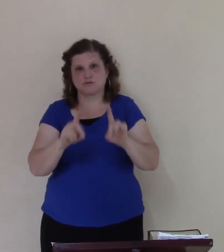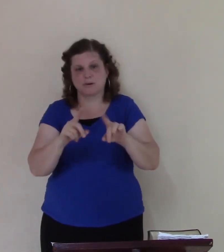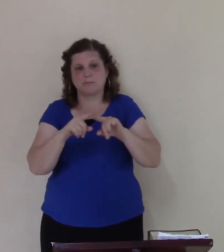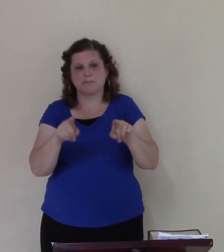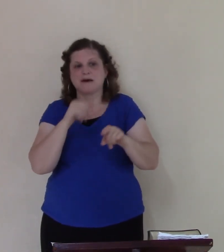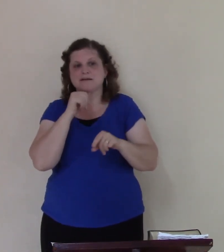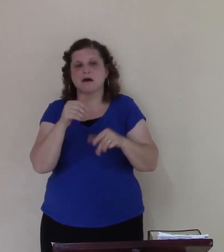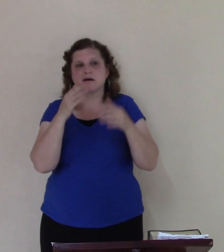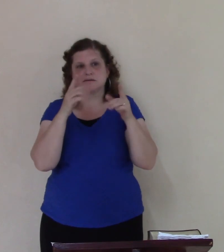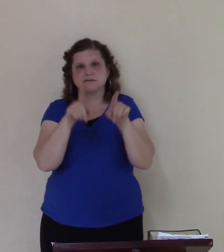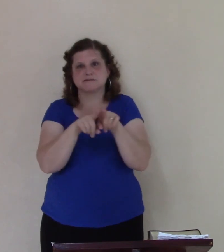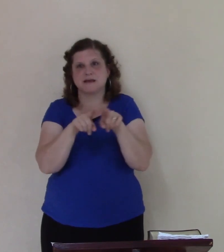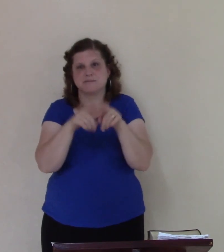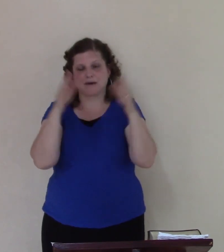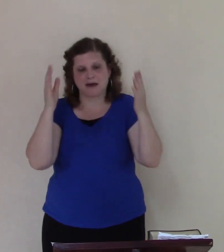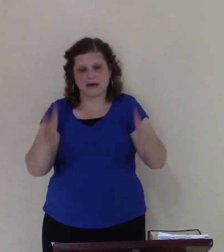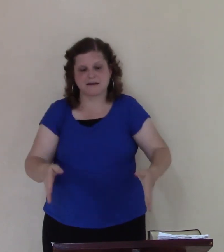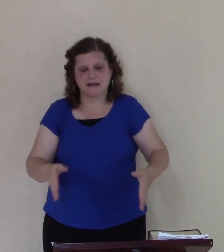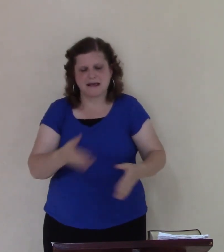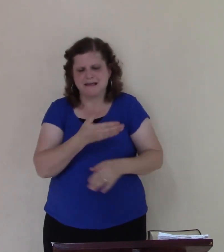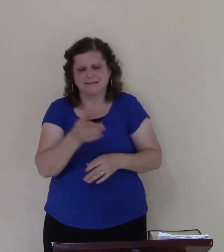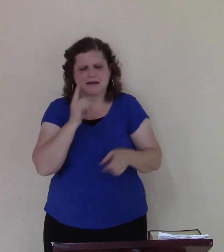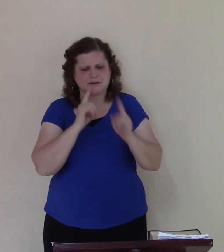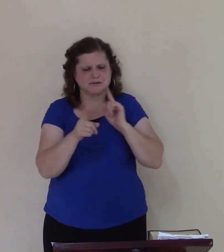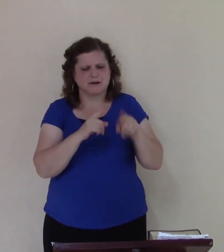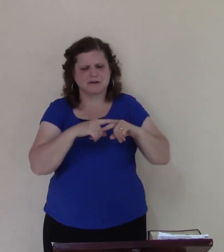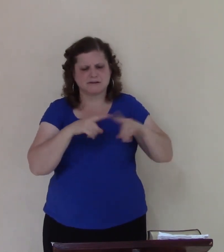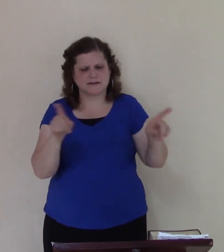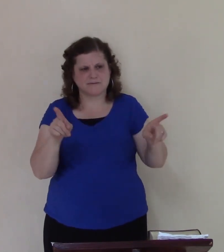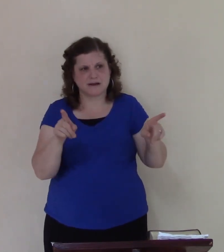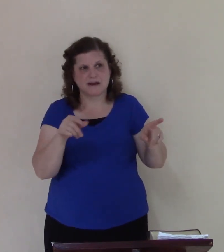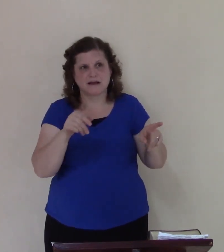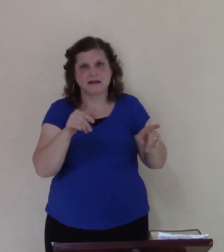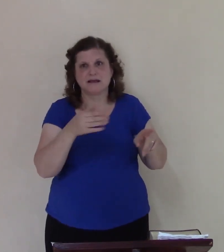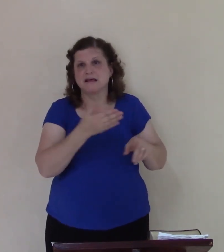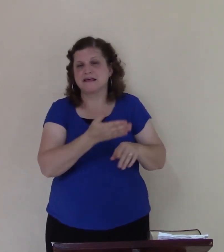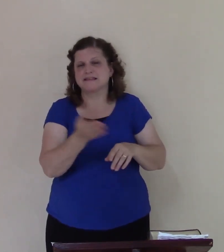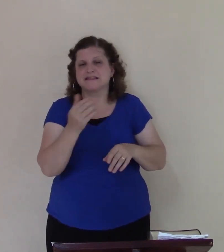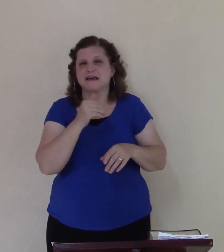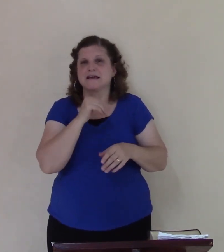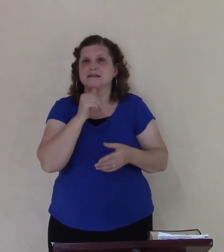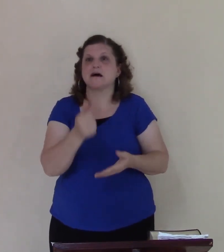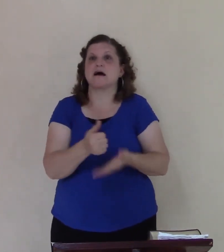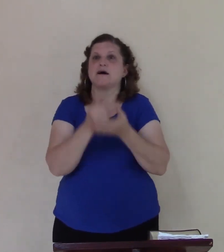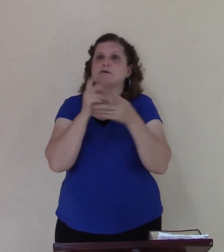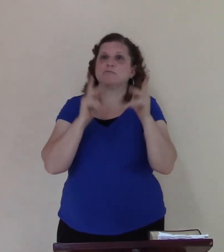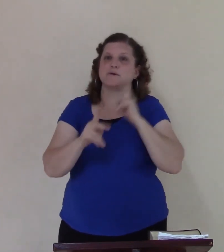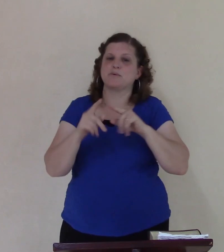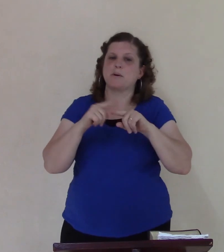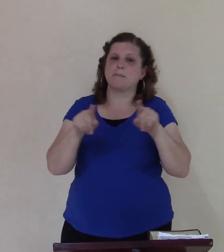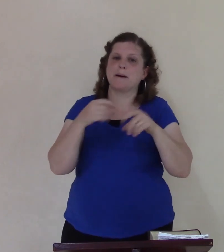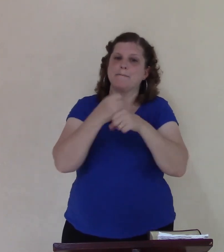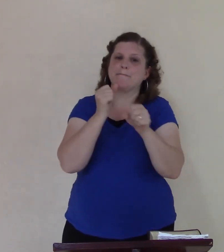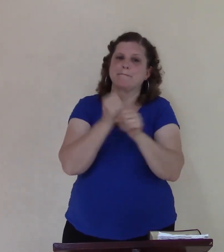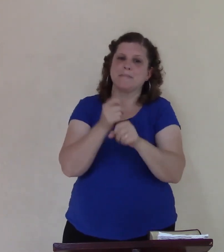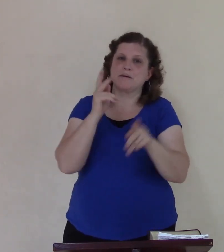they talk about things differently and instead of helping some people they repel some people instead of being gracious they're not and